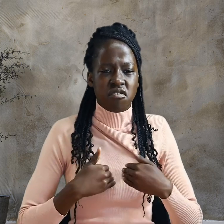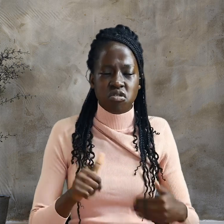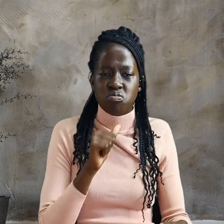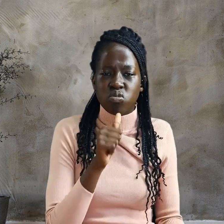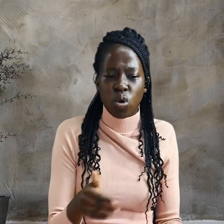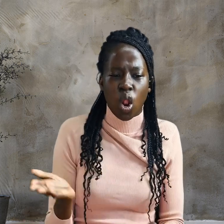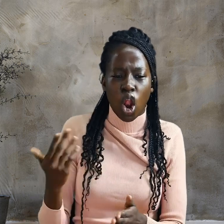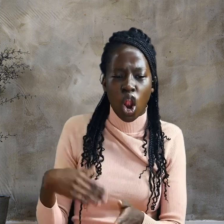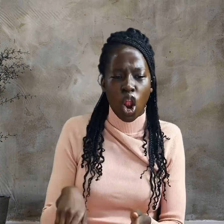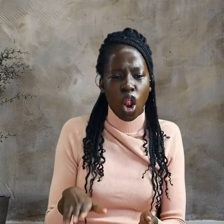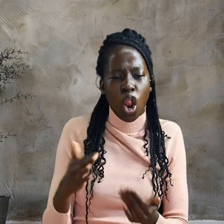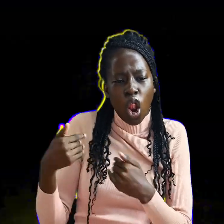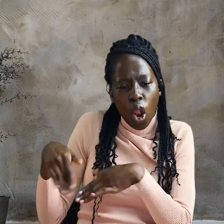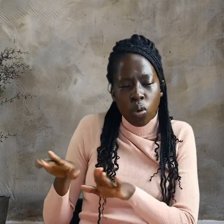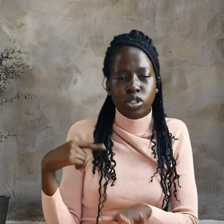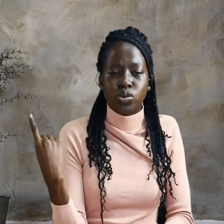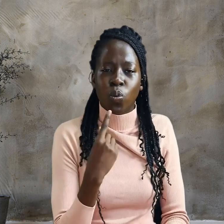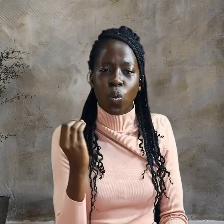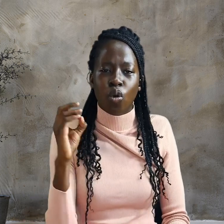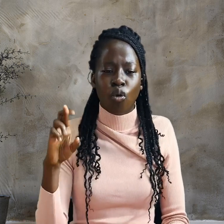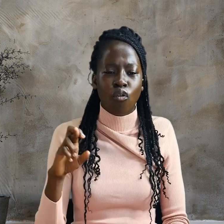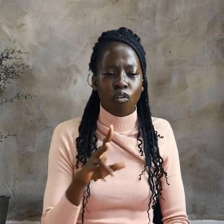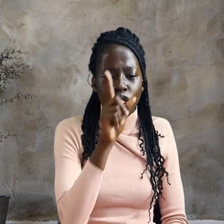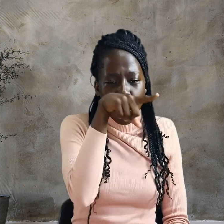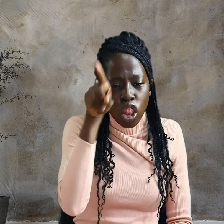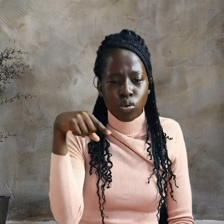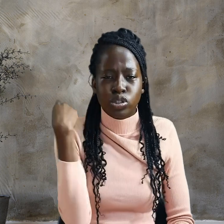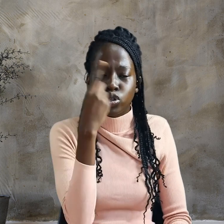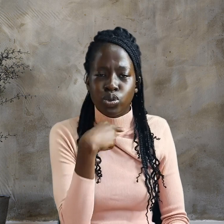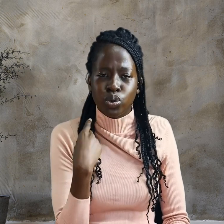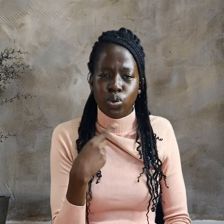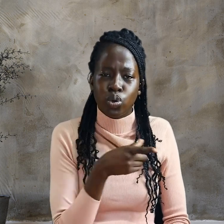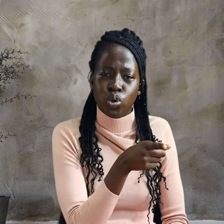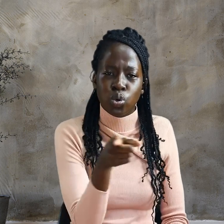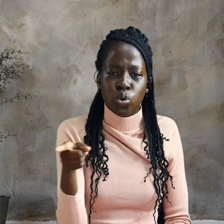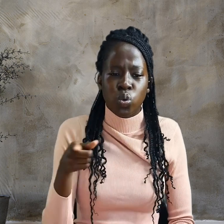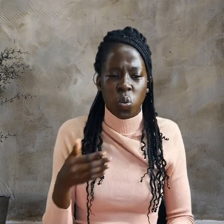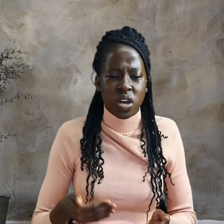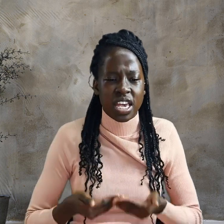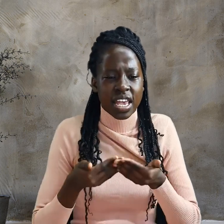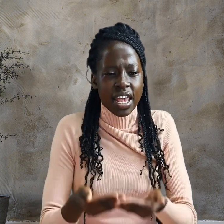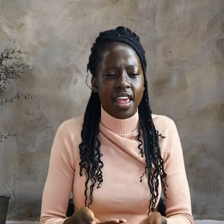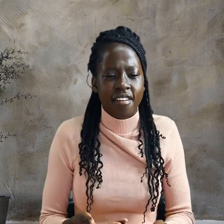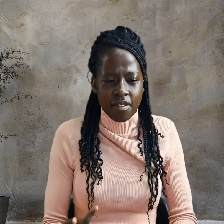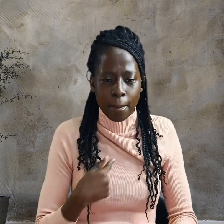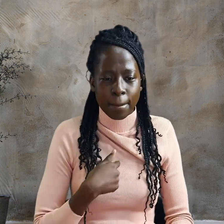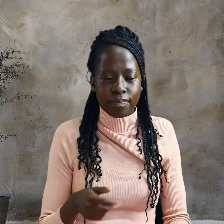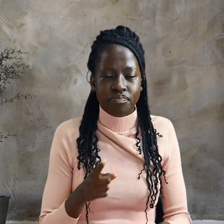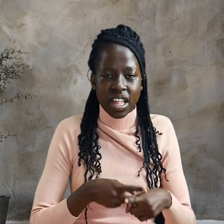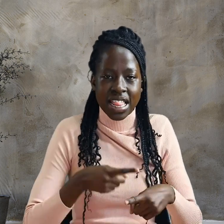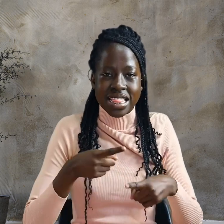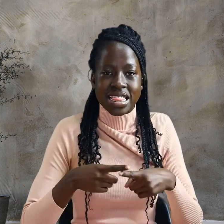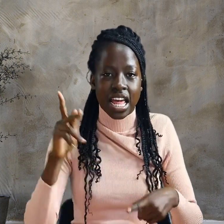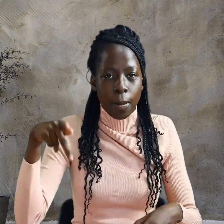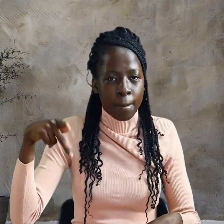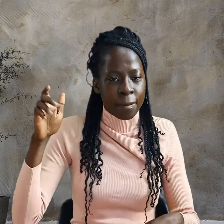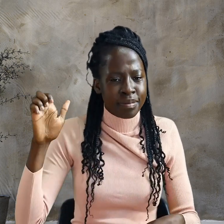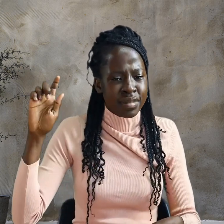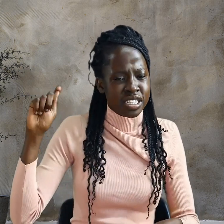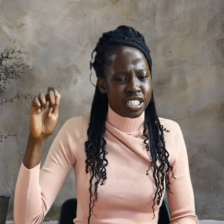Then Simon Peter, who had a sword, drew it and struck the high peace servant, cutting off